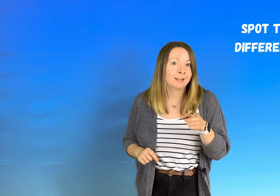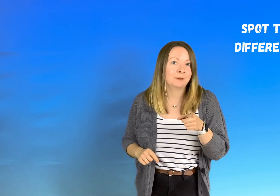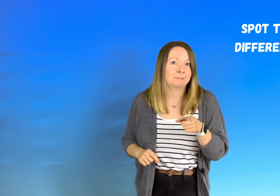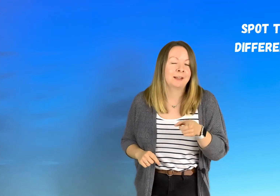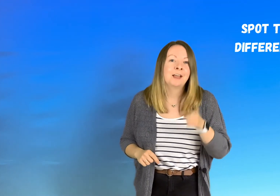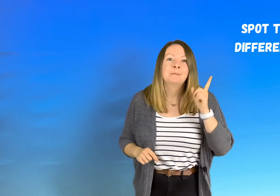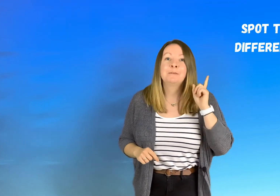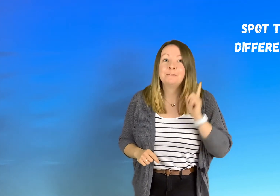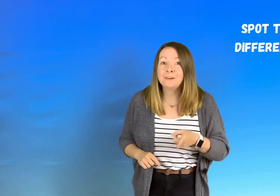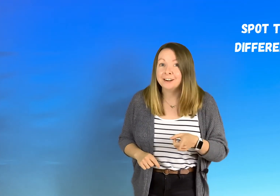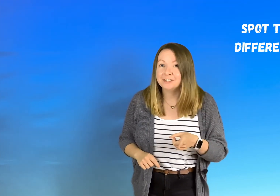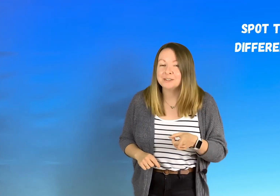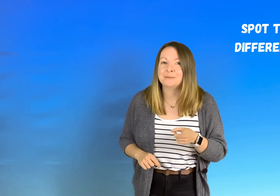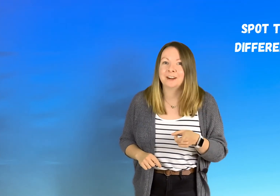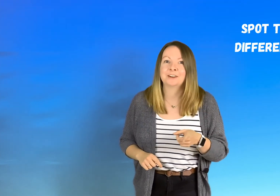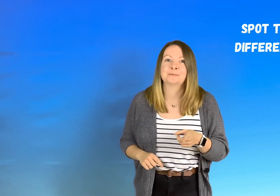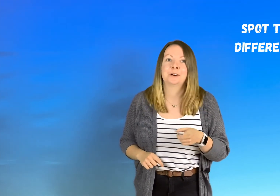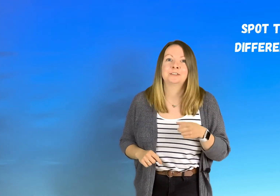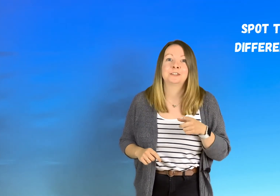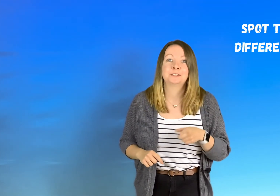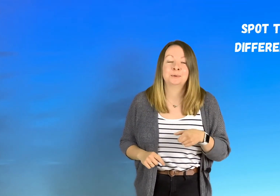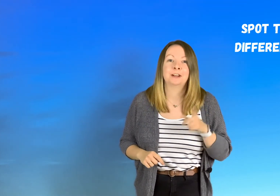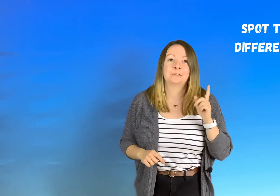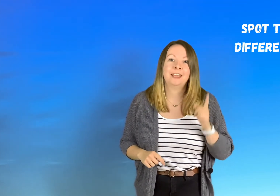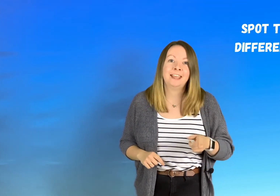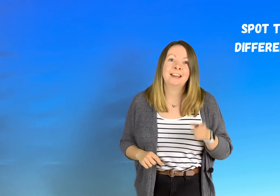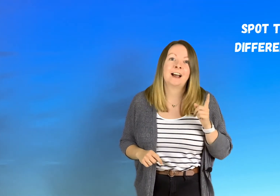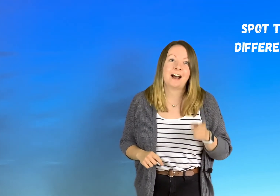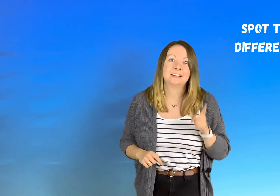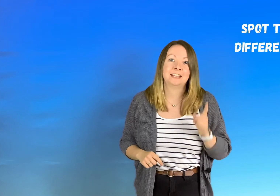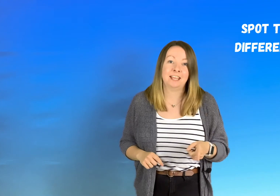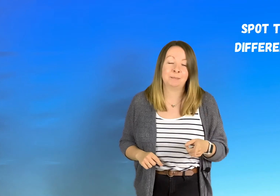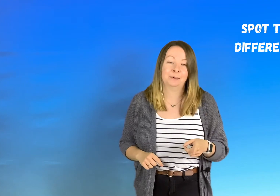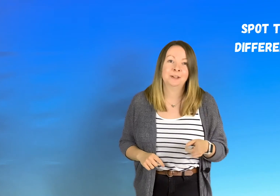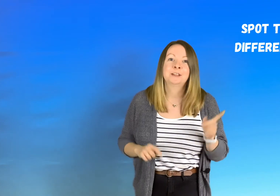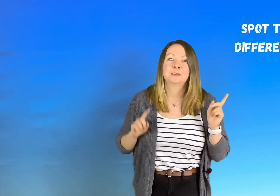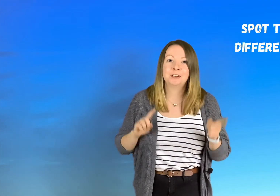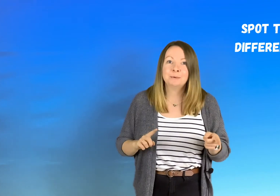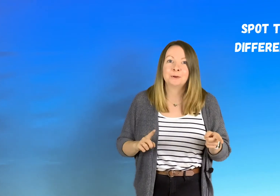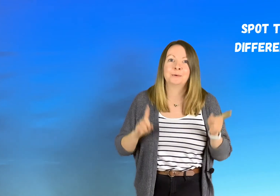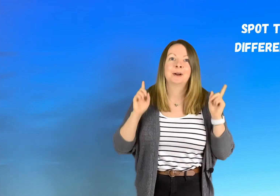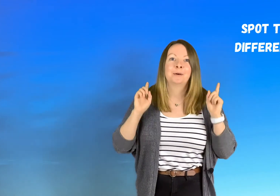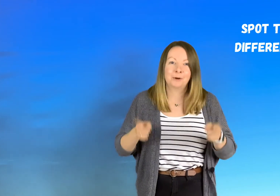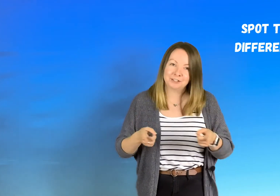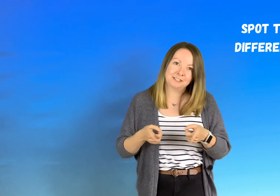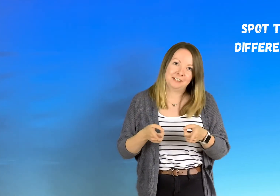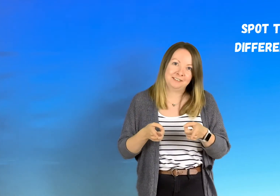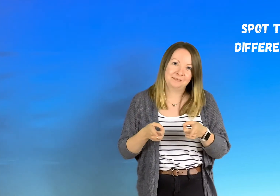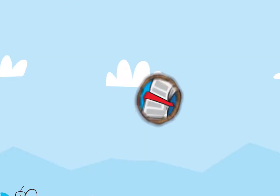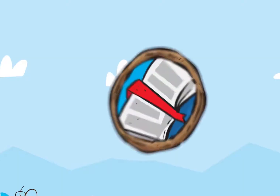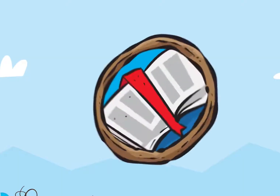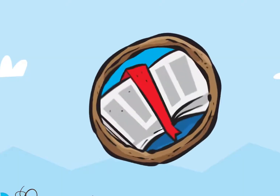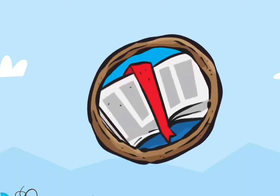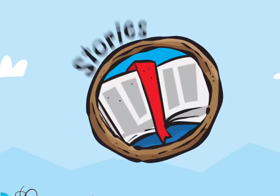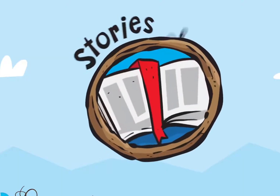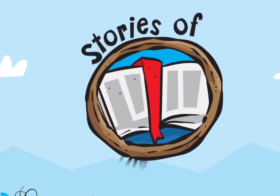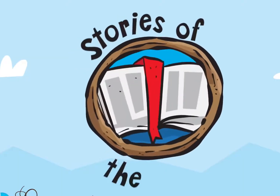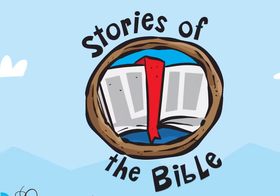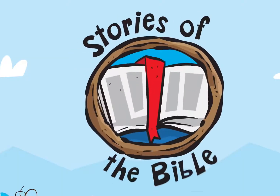with me but first we are going to watch the story of cain and abel so here we go watch the screen stories of the